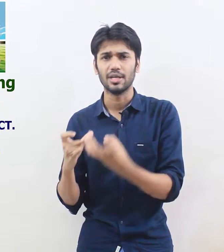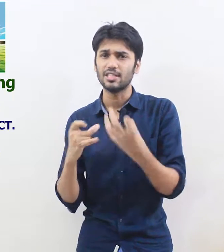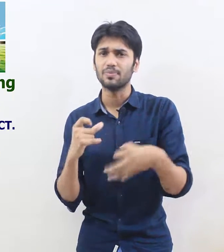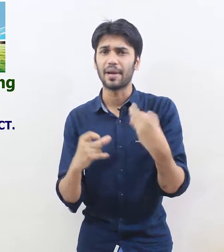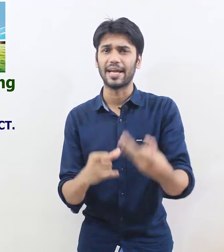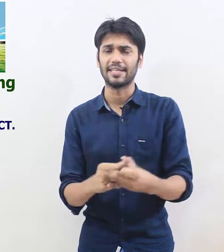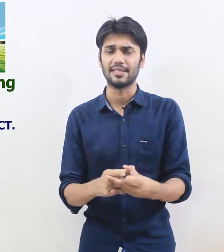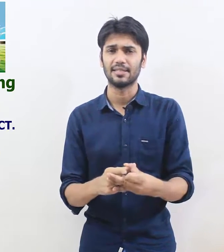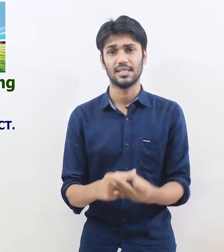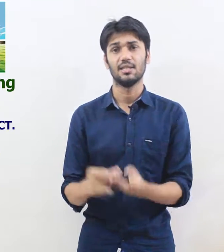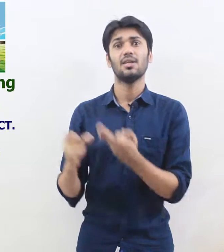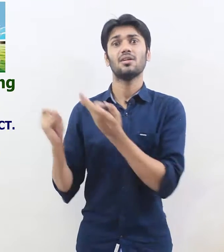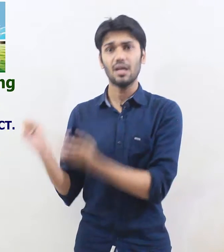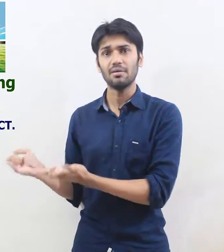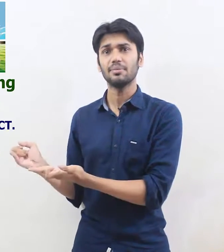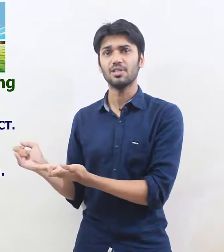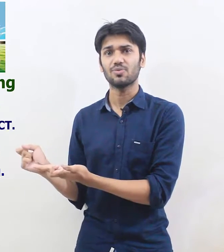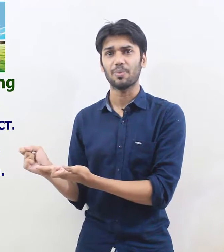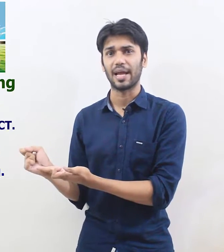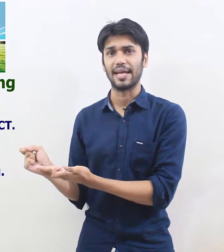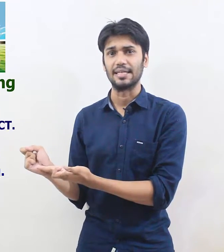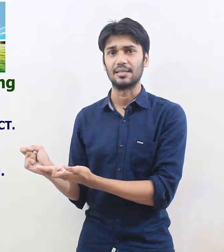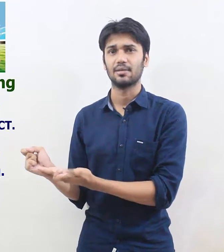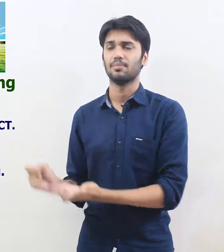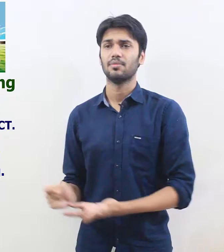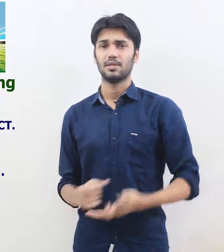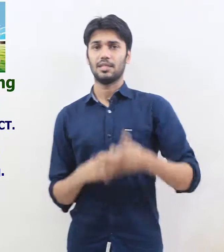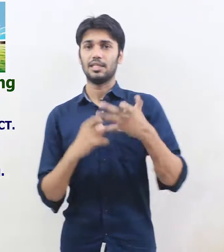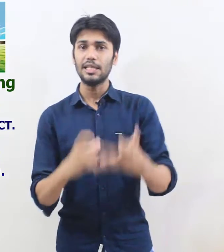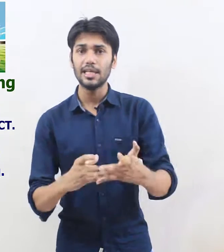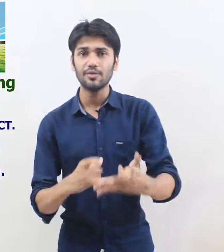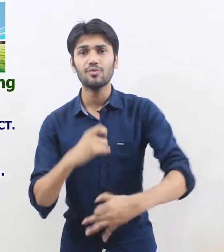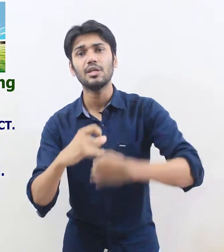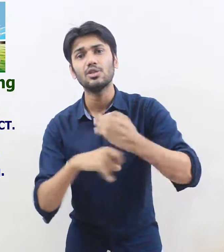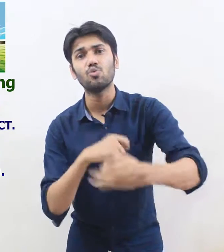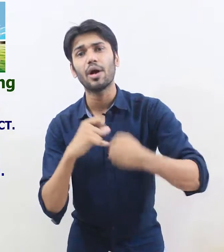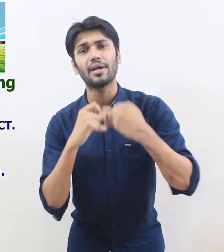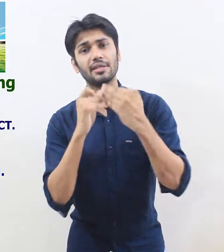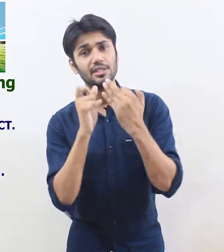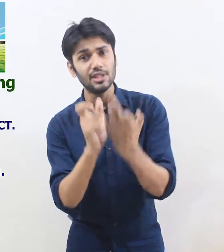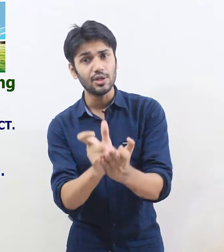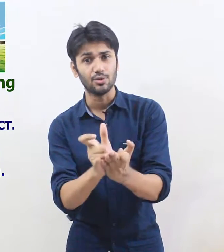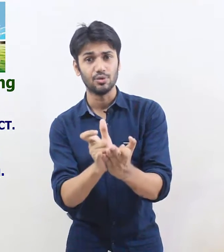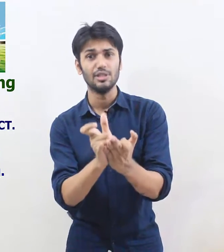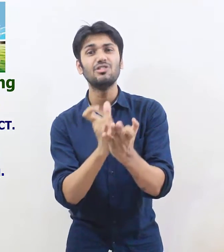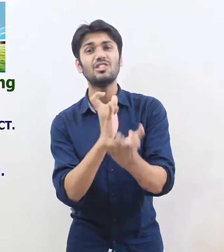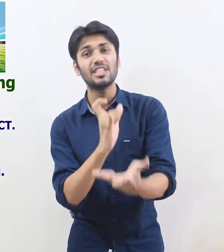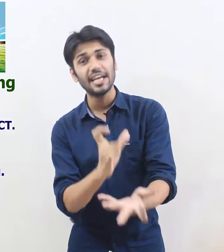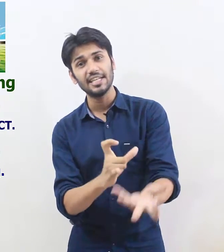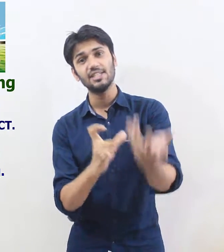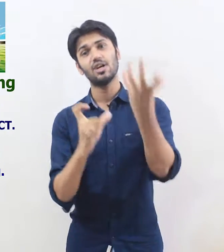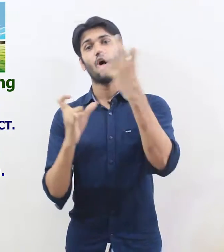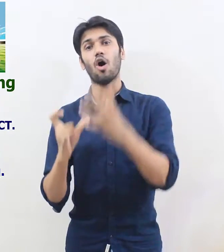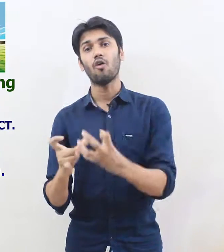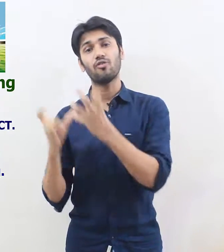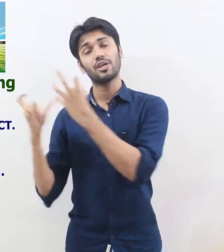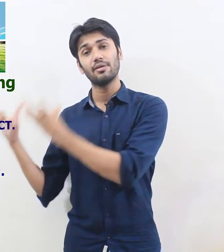is playing Karim is playing if it were you instead of